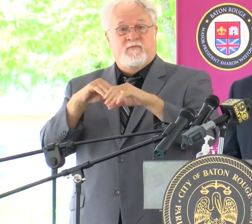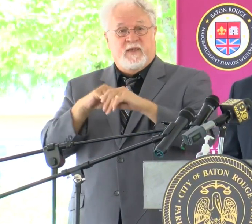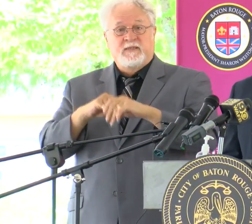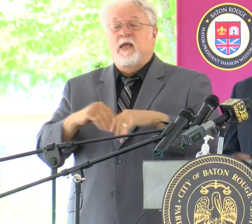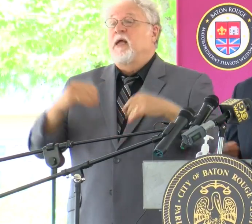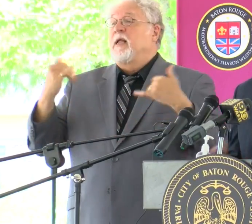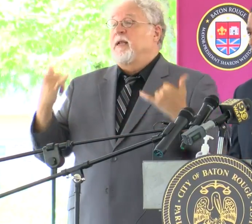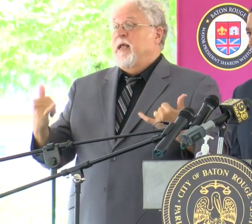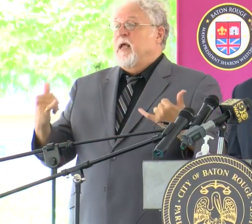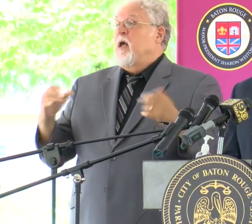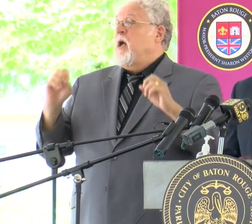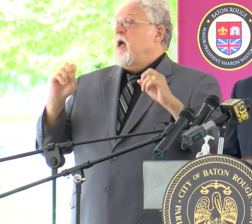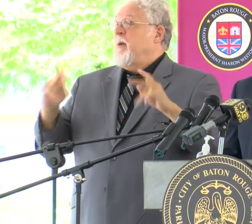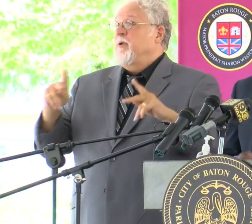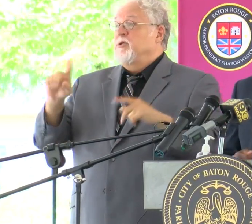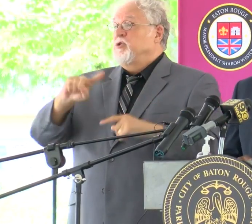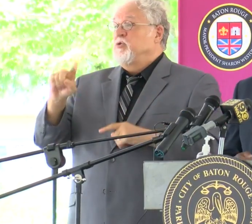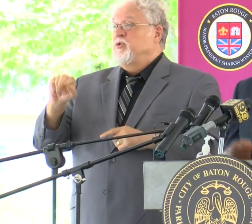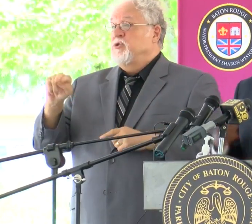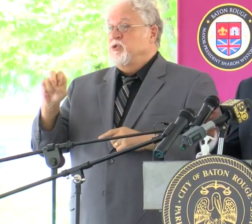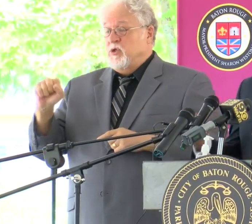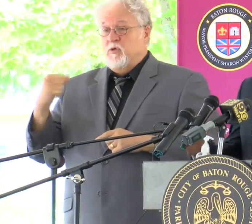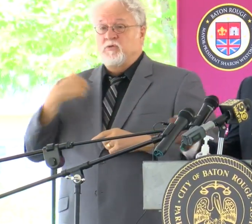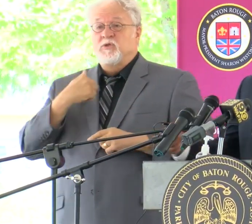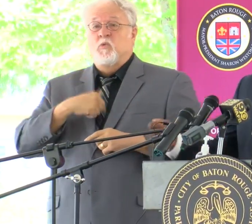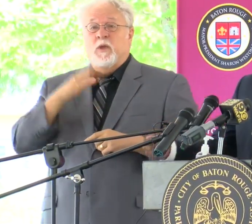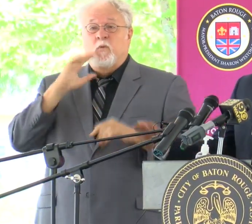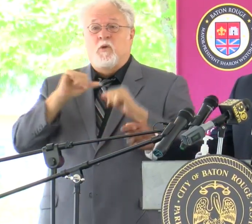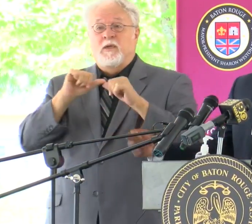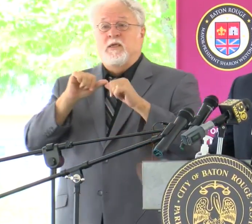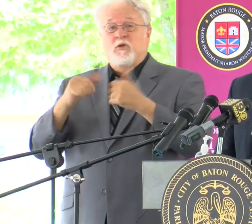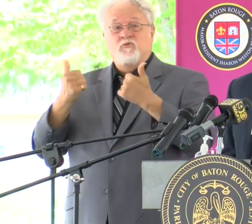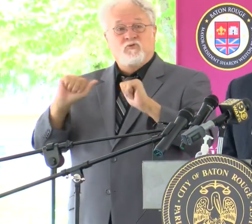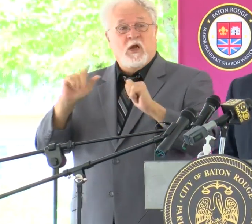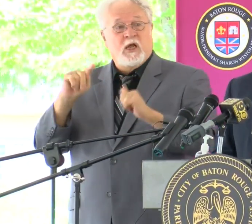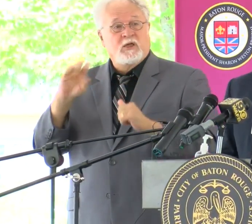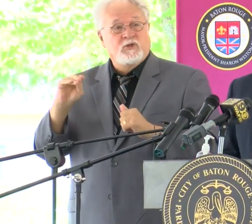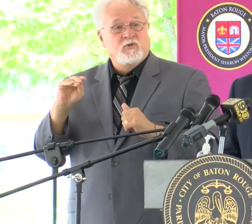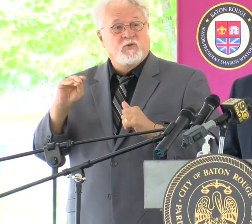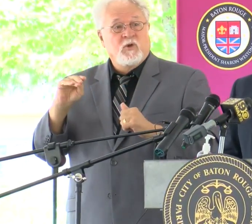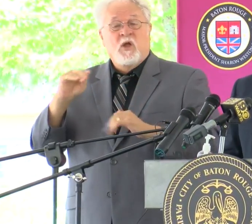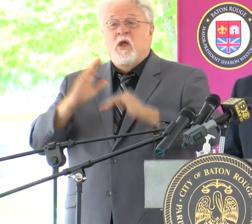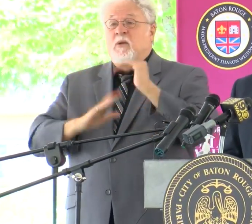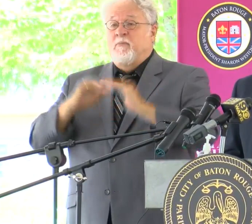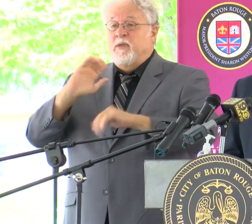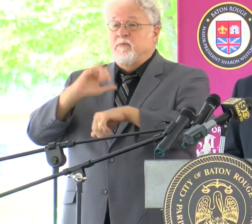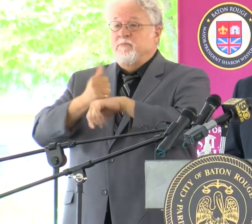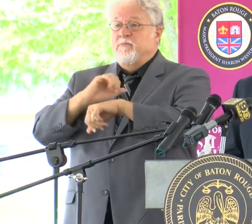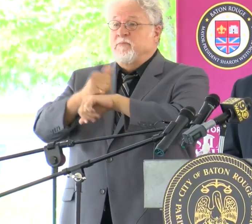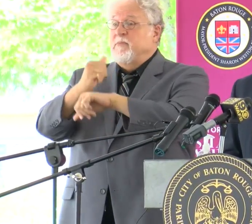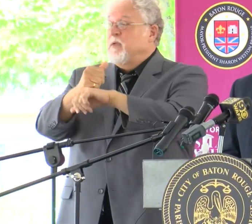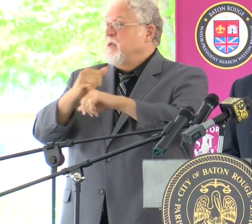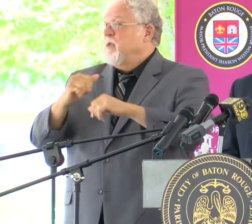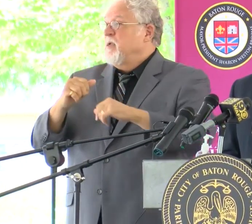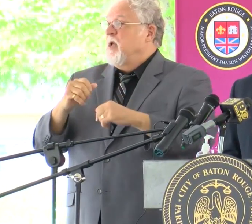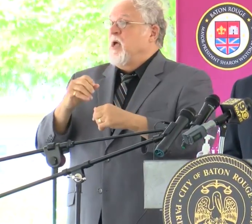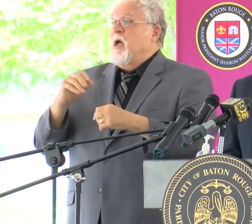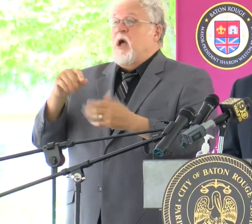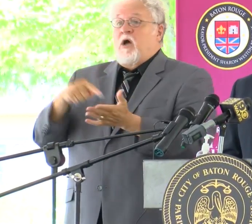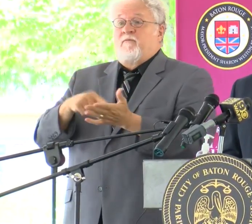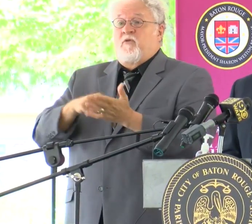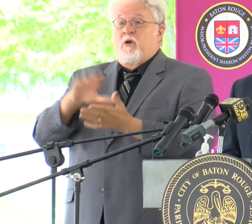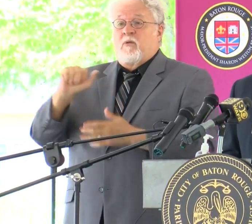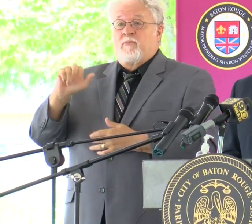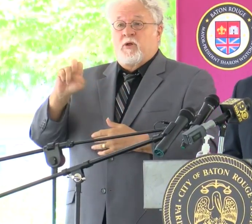And now with Opportunity Zones, now as we will continue to try to build upon the Affordable Care Act,